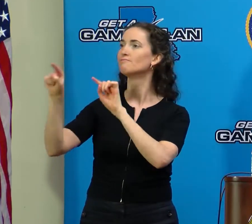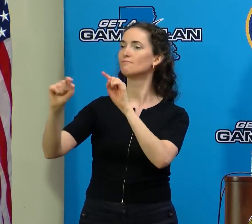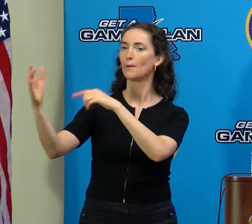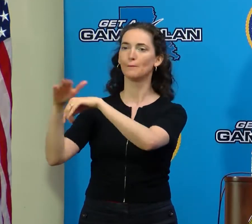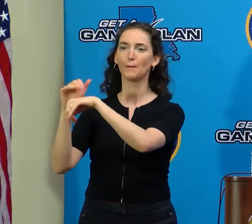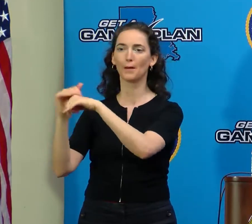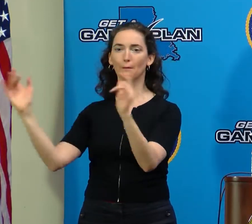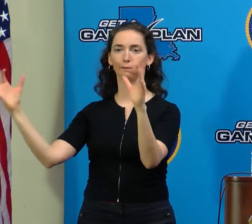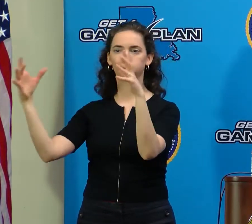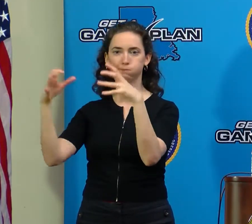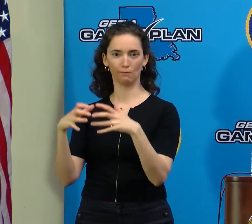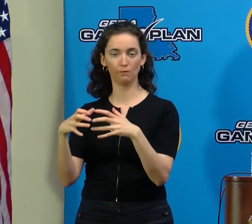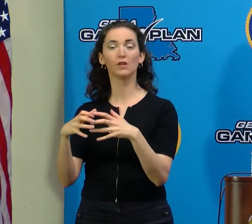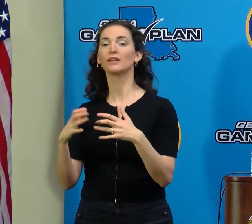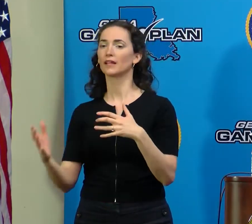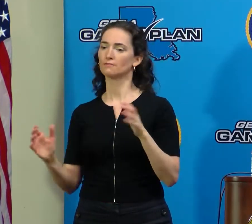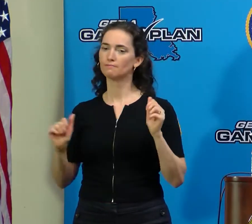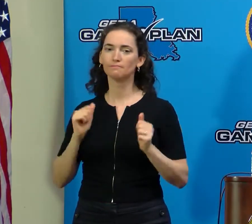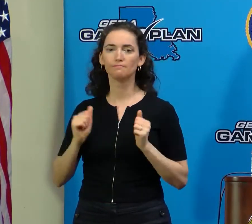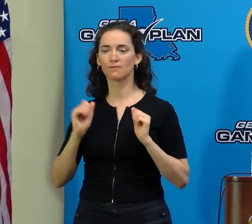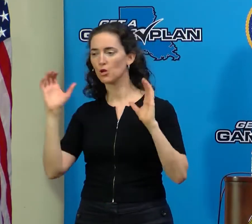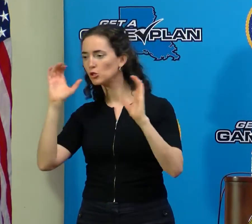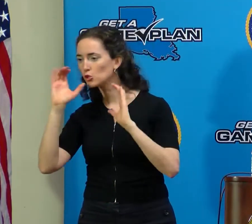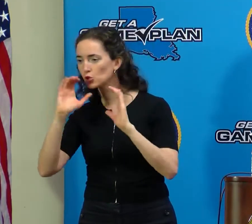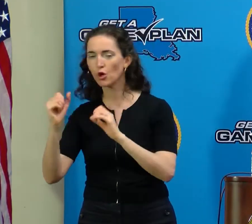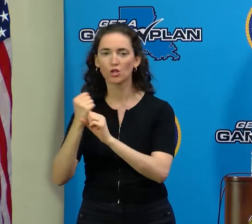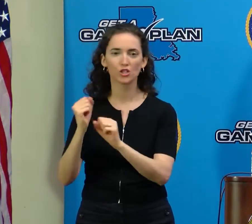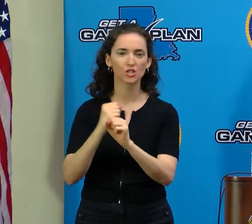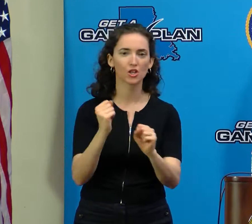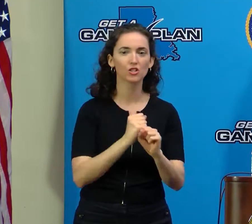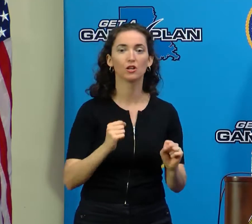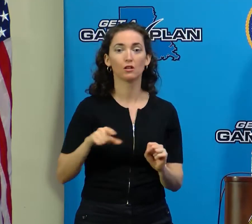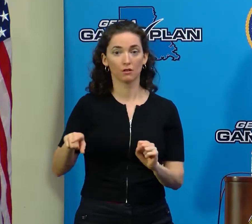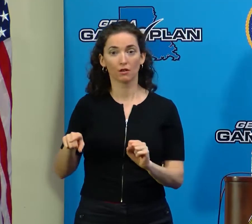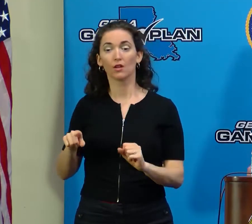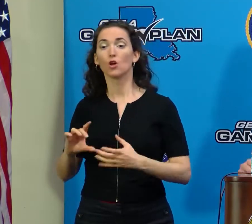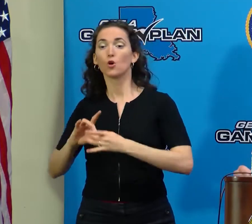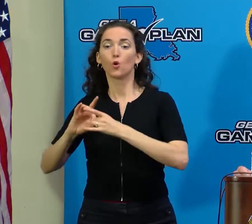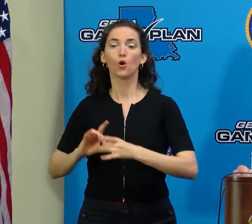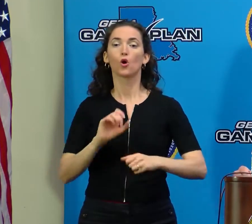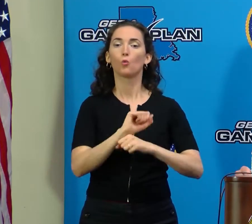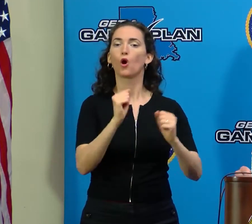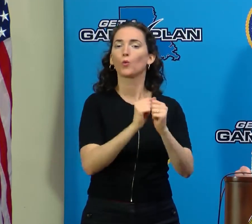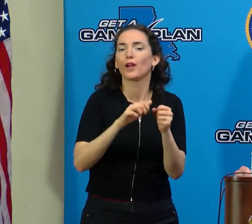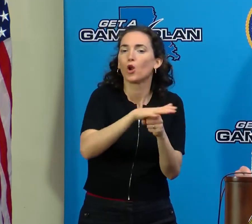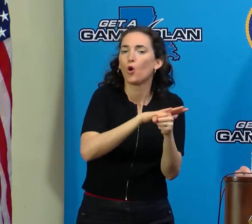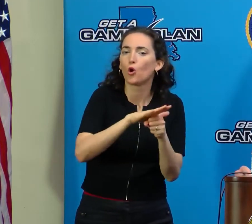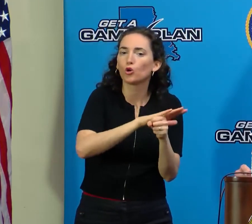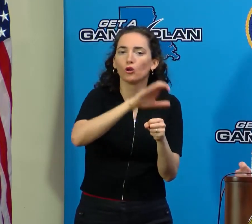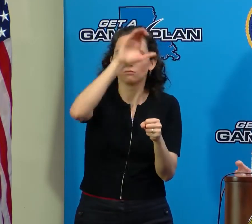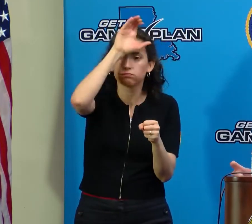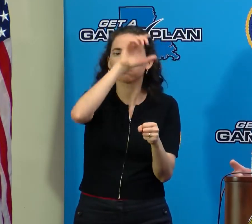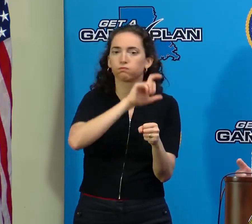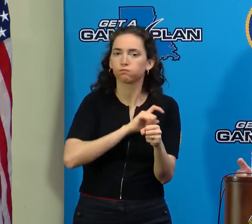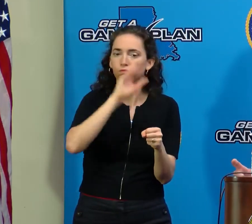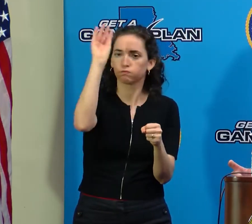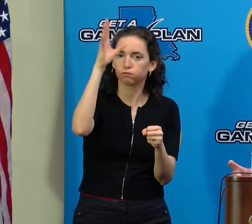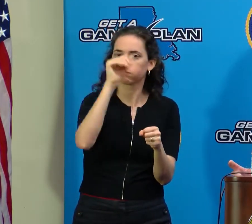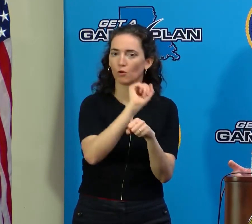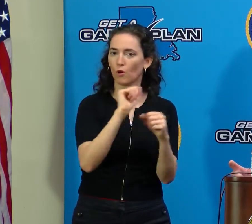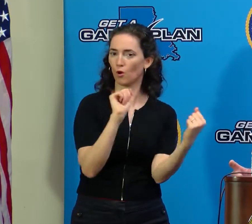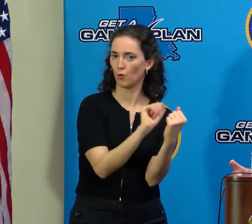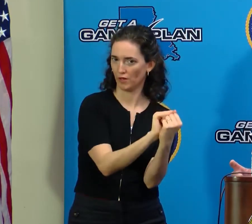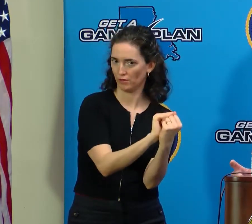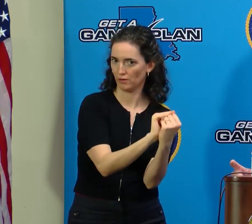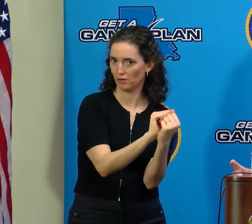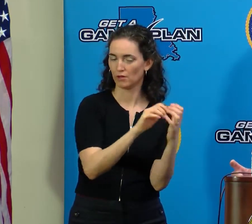been conducting primary search and rescue operations in collaboration with local first responders. Worked a